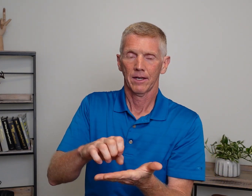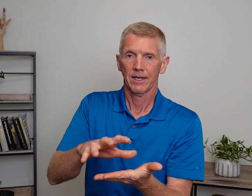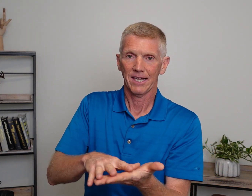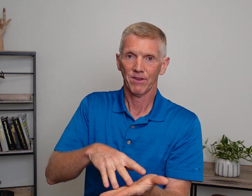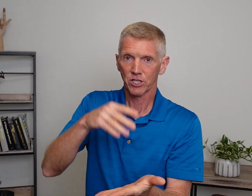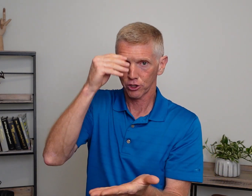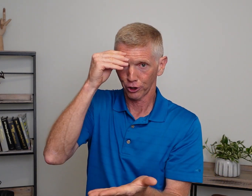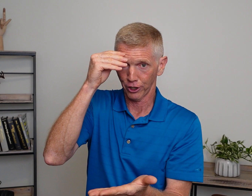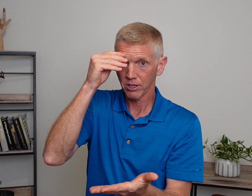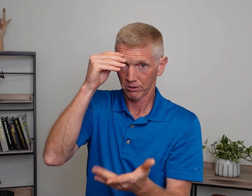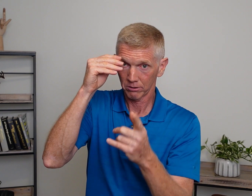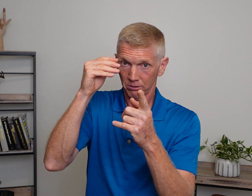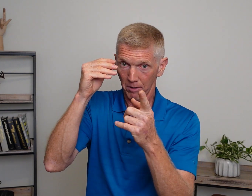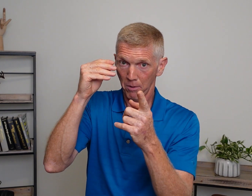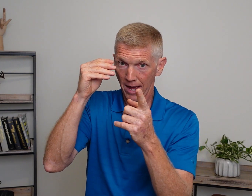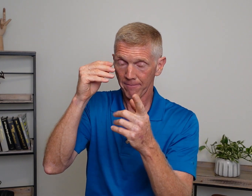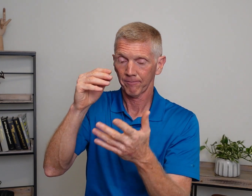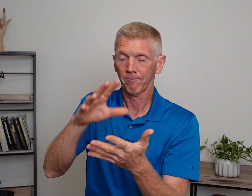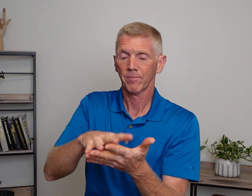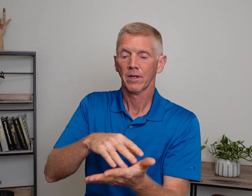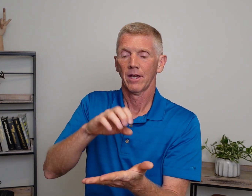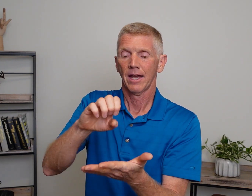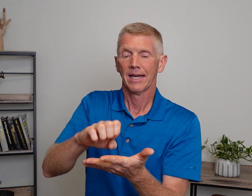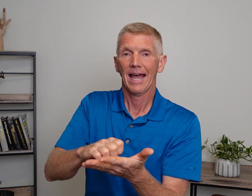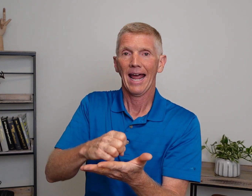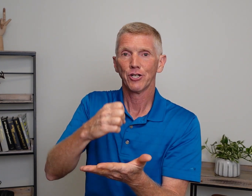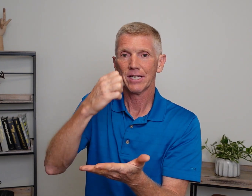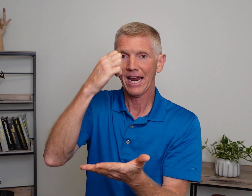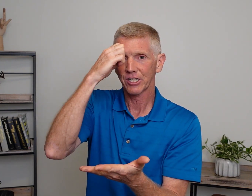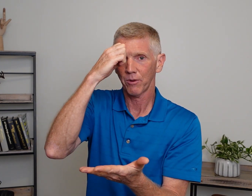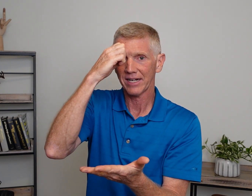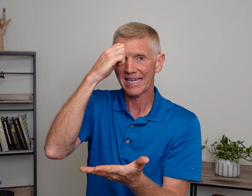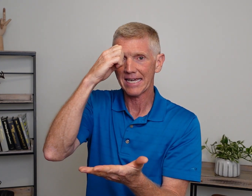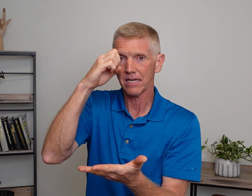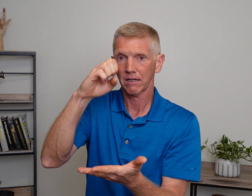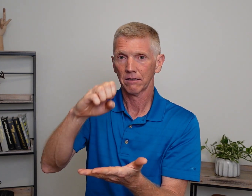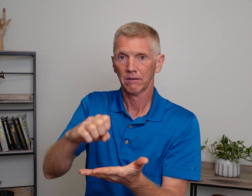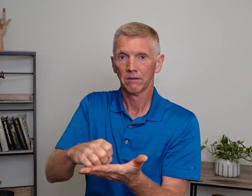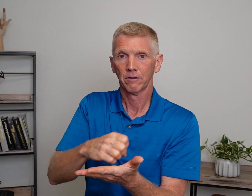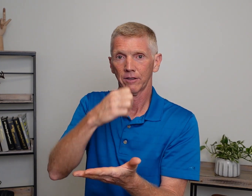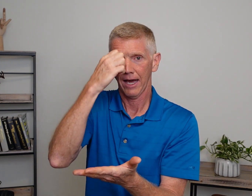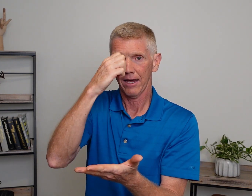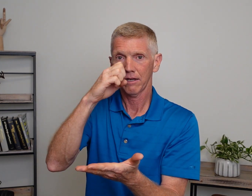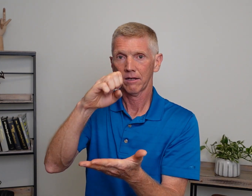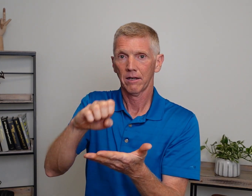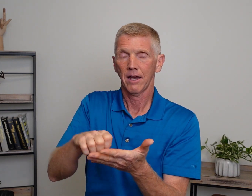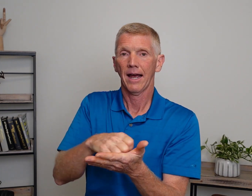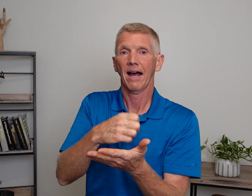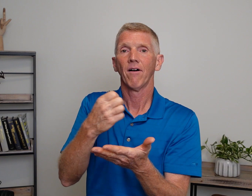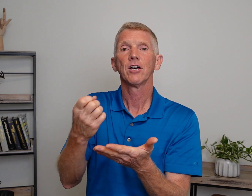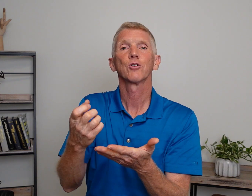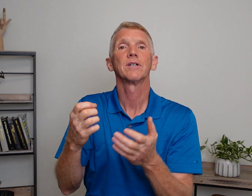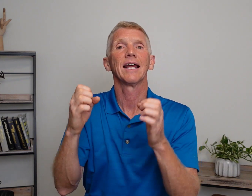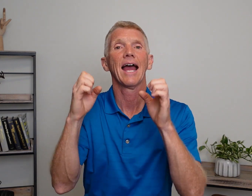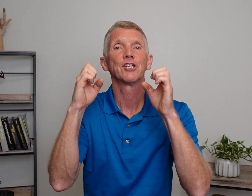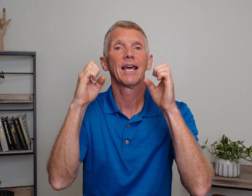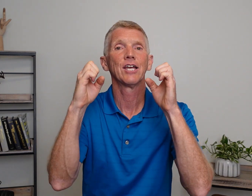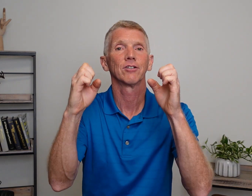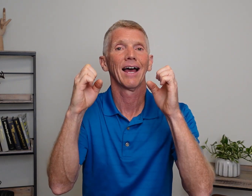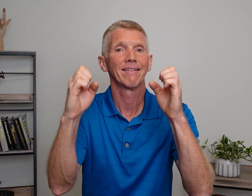If this is learn, remember that? Education with an E. Okay? And I've also seen education like